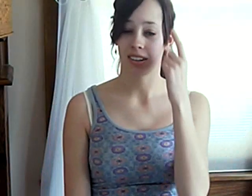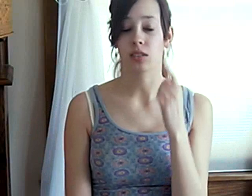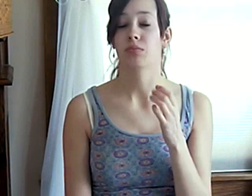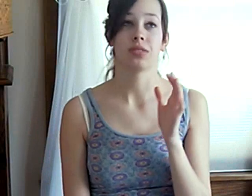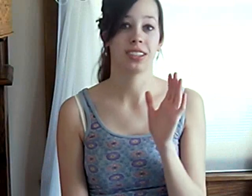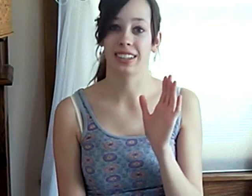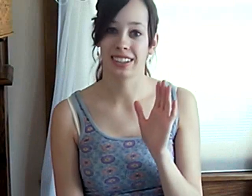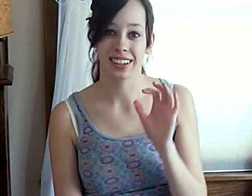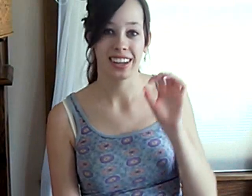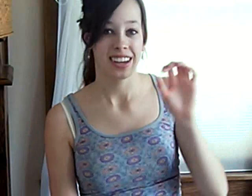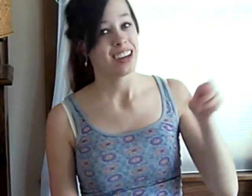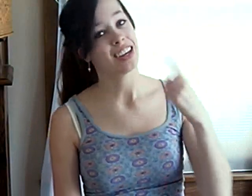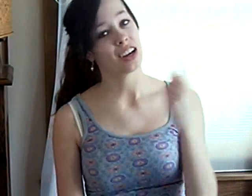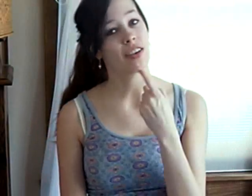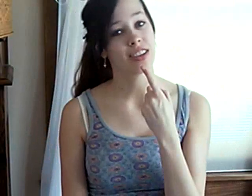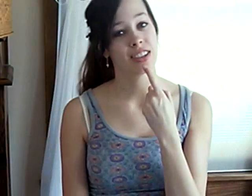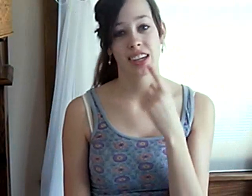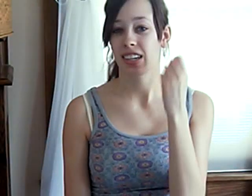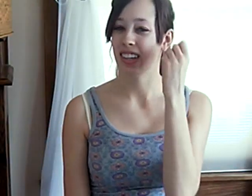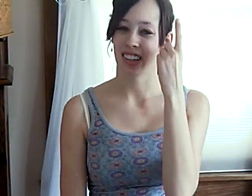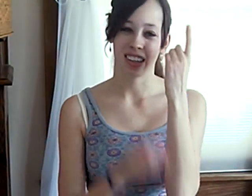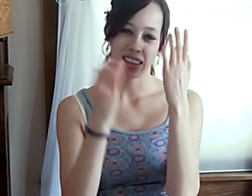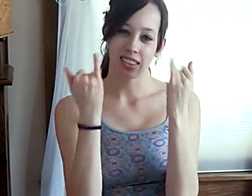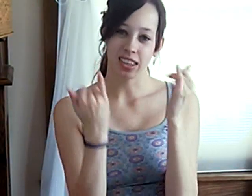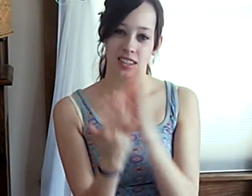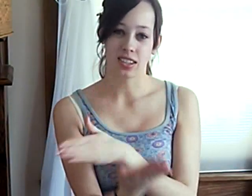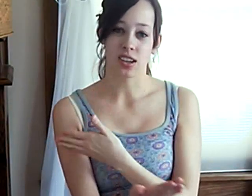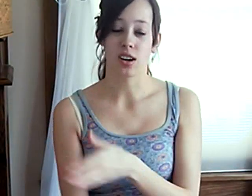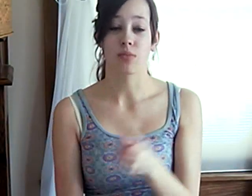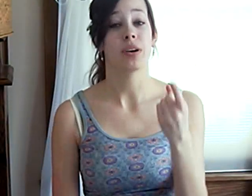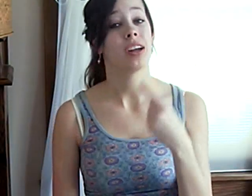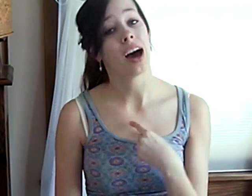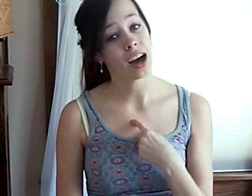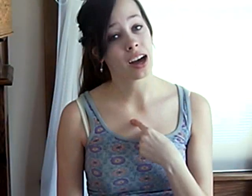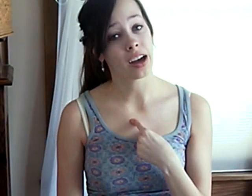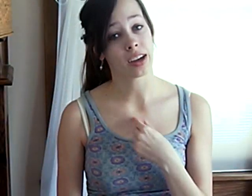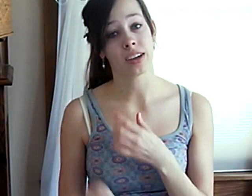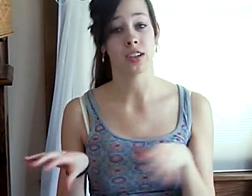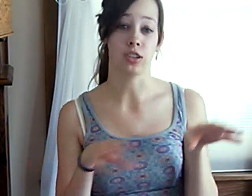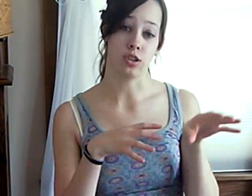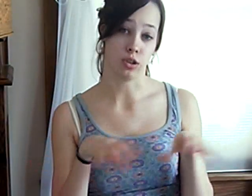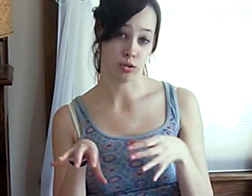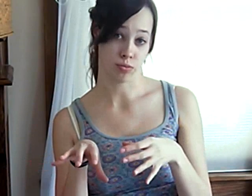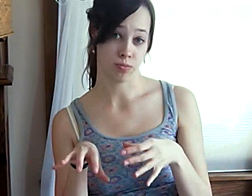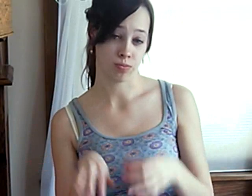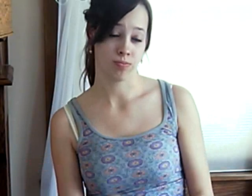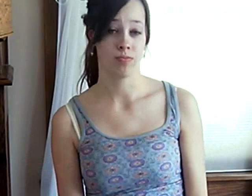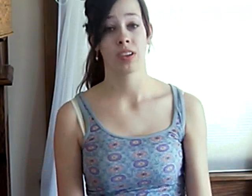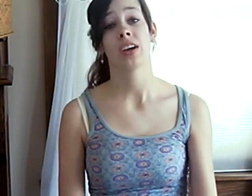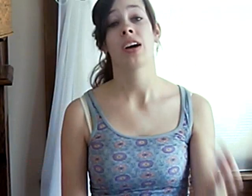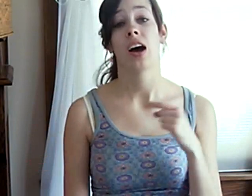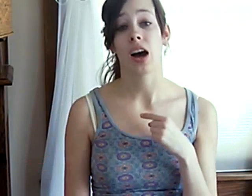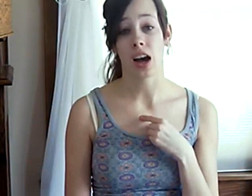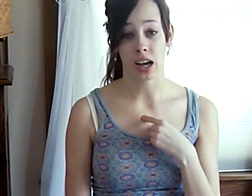he said he didn't get this song. but I do. I